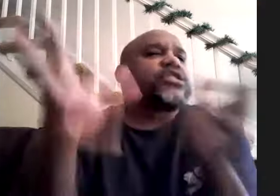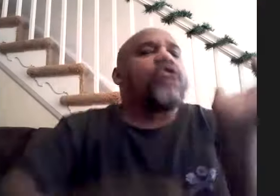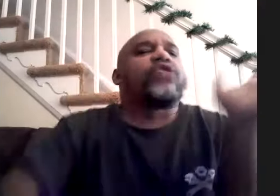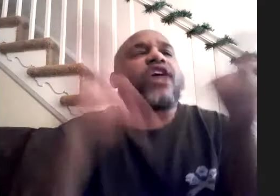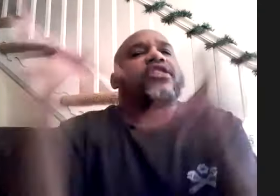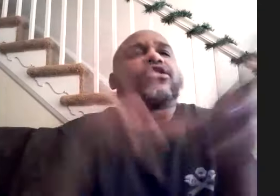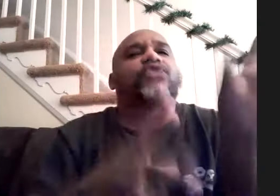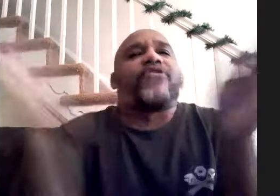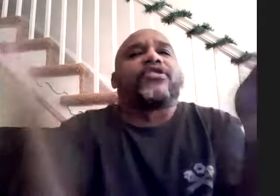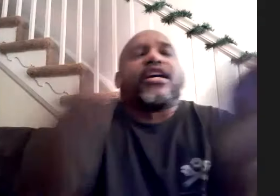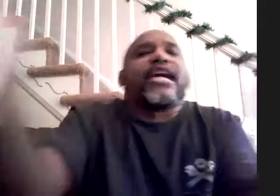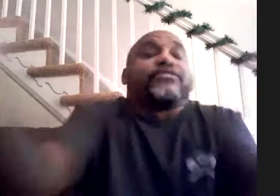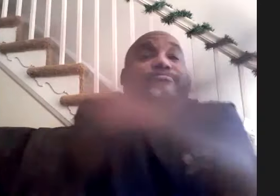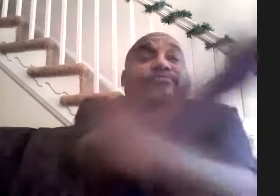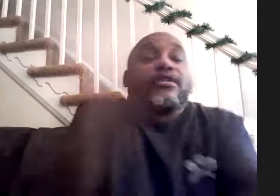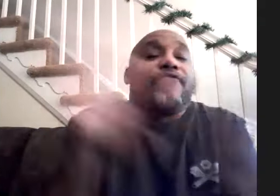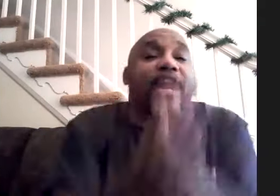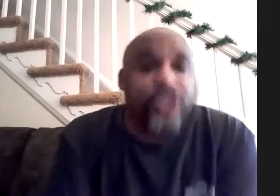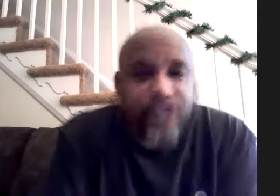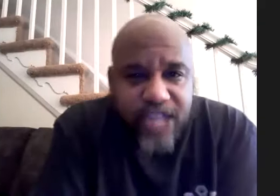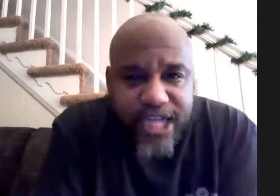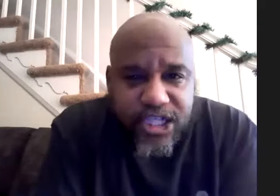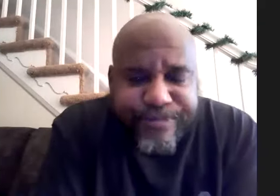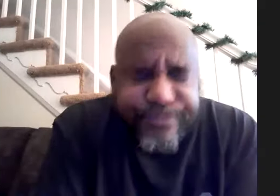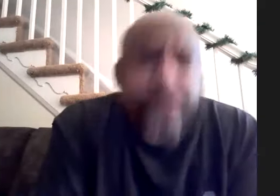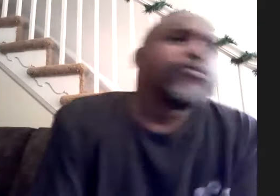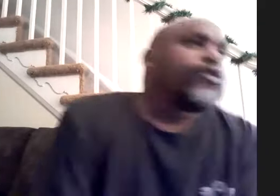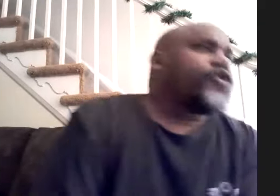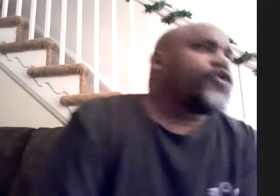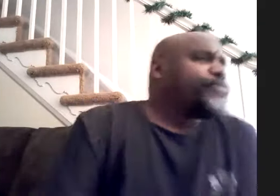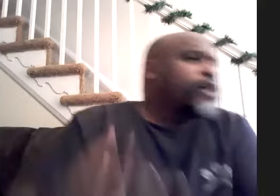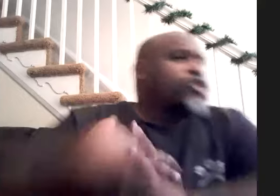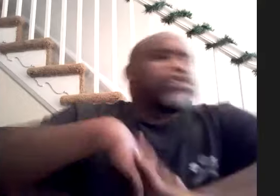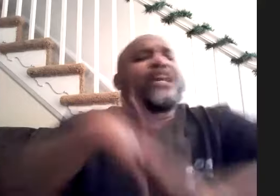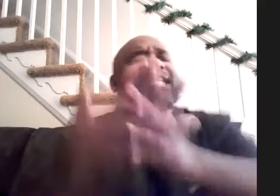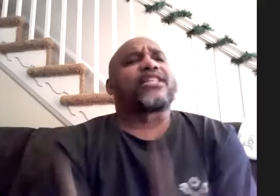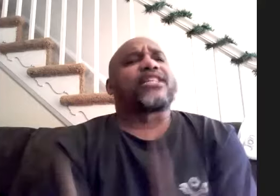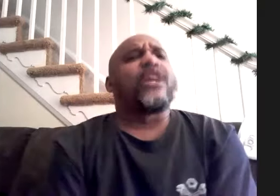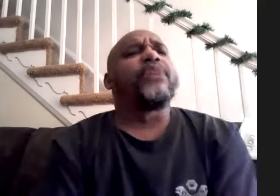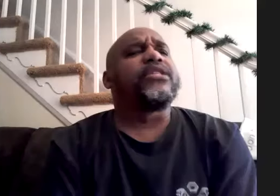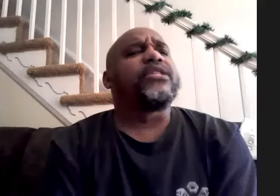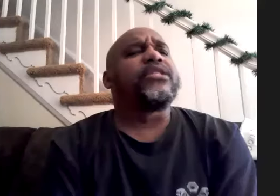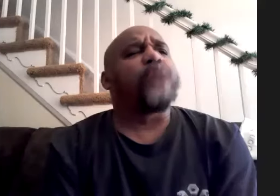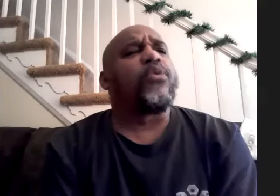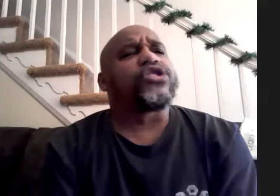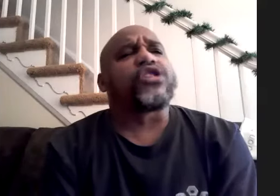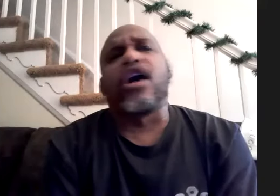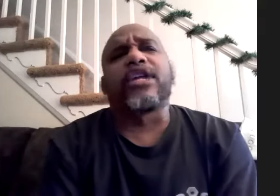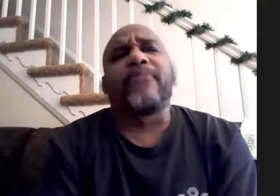okay this is why this again down in translation so there's stuff like that that i want to be i want to start talking about